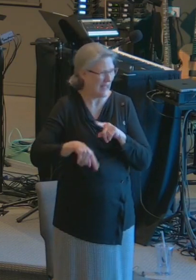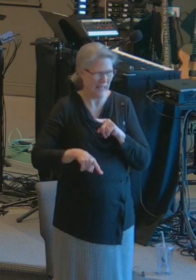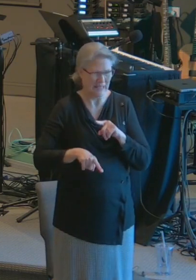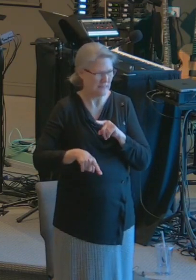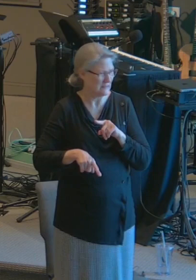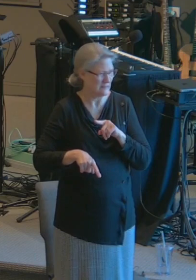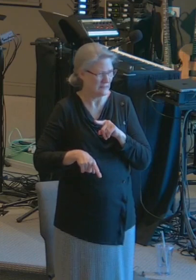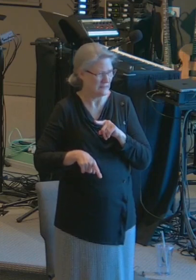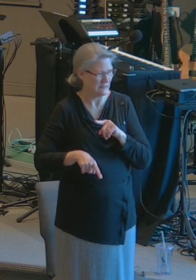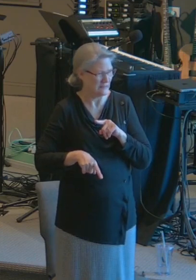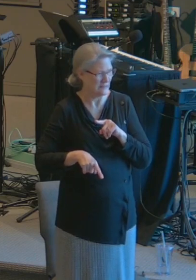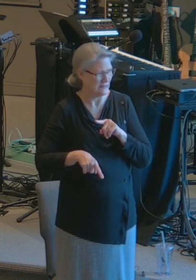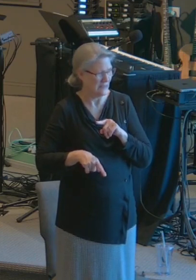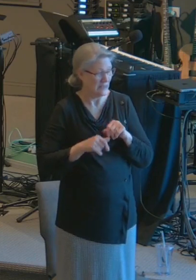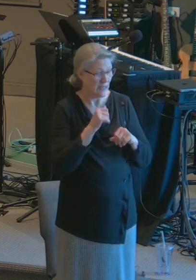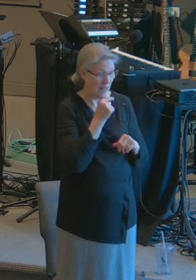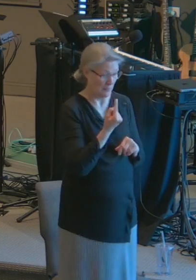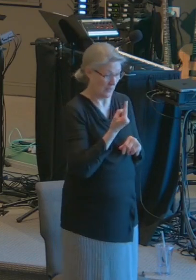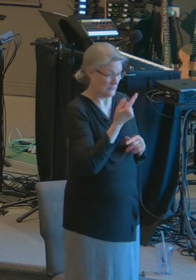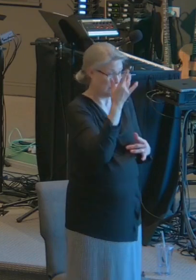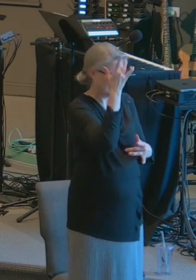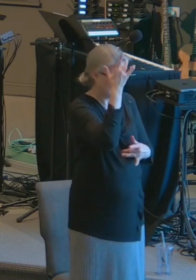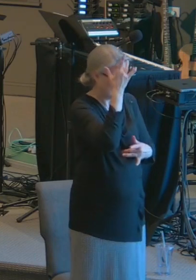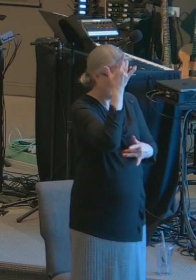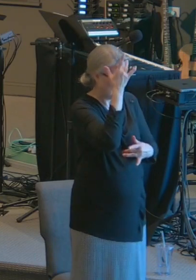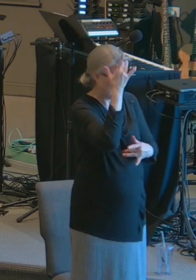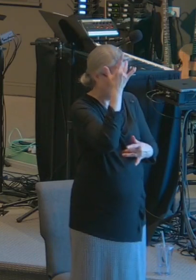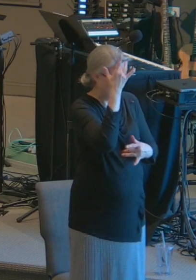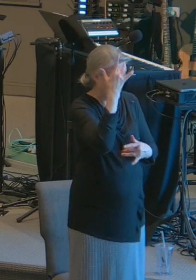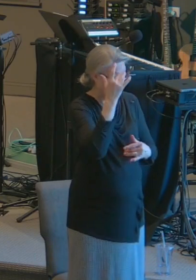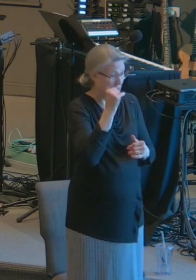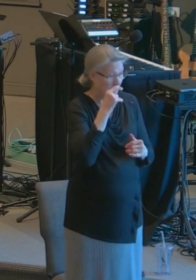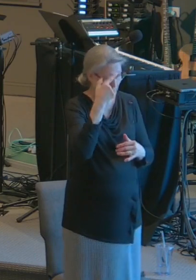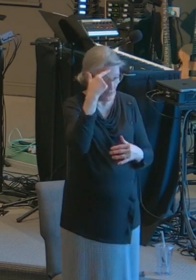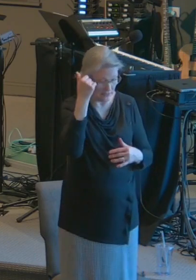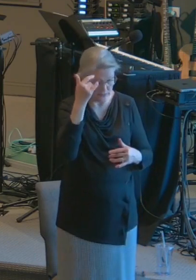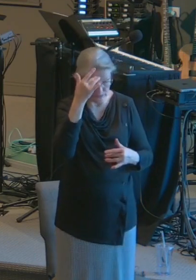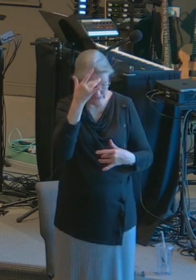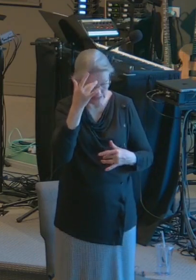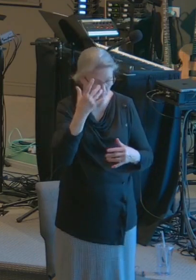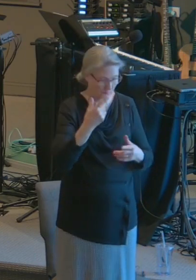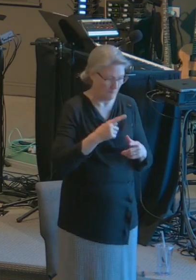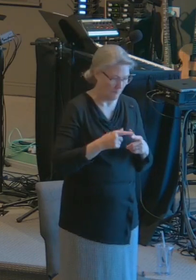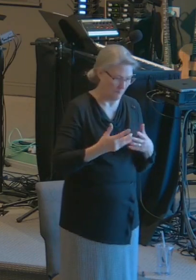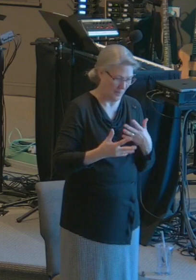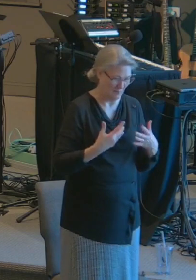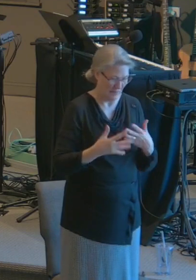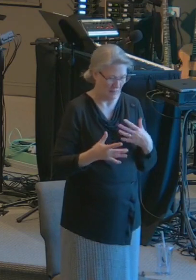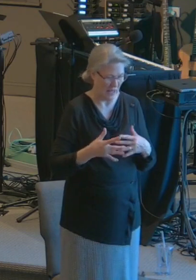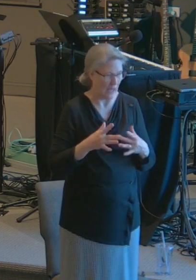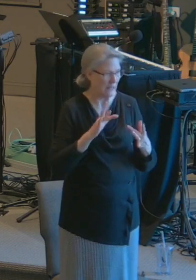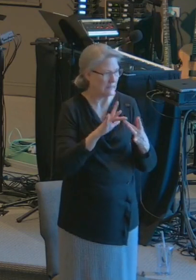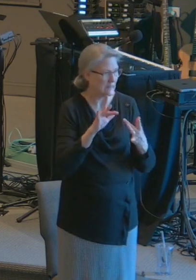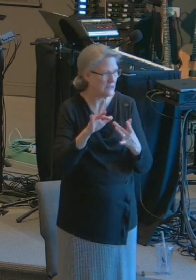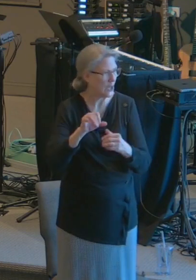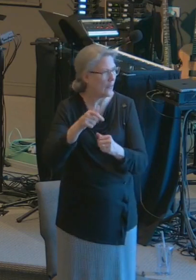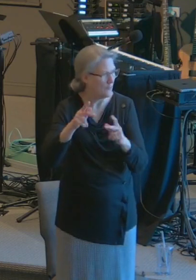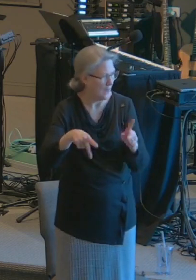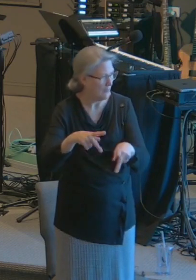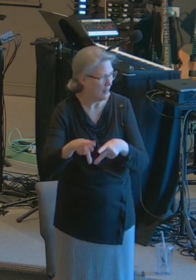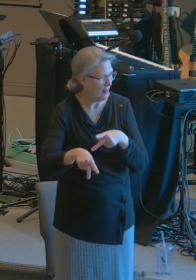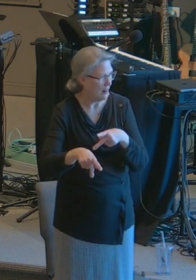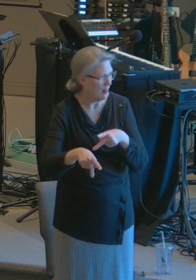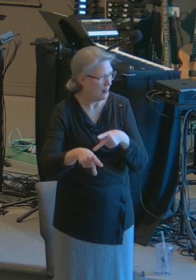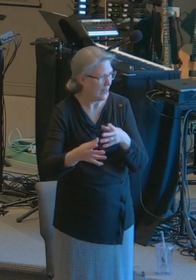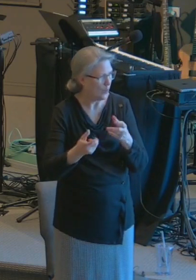Not because I was sick, but because I felt like that maybe something might be contagious. And the